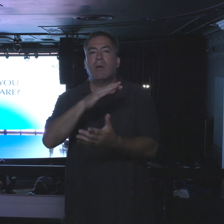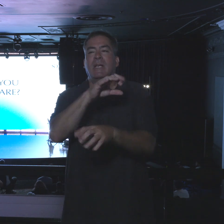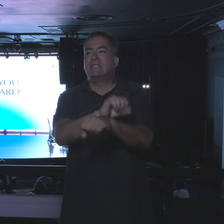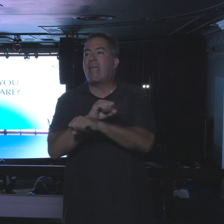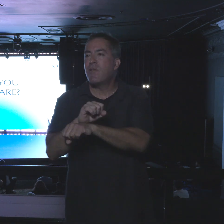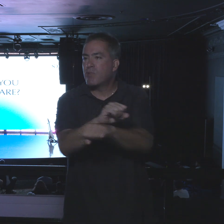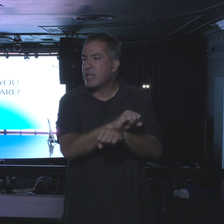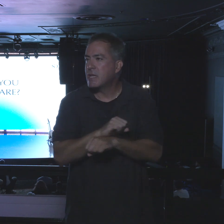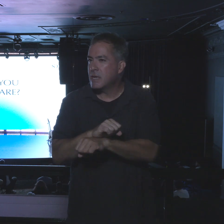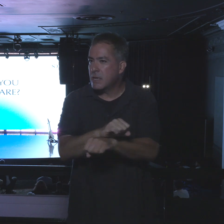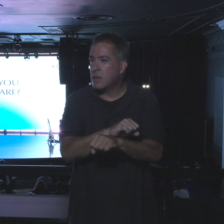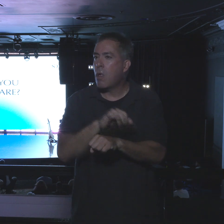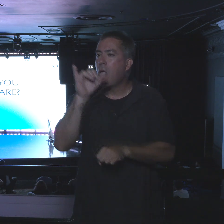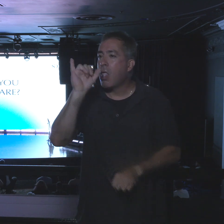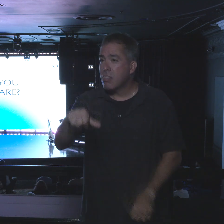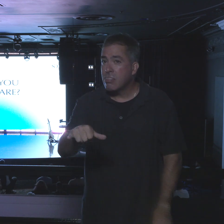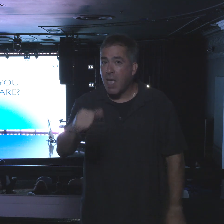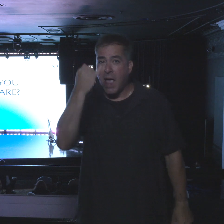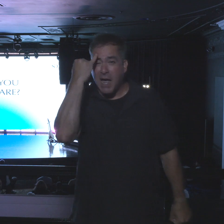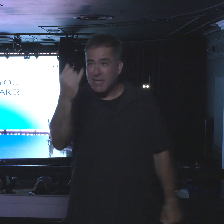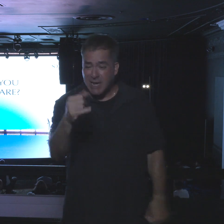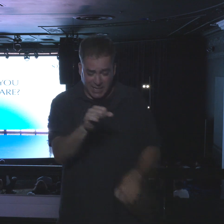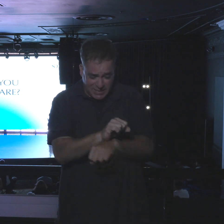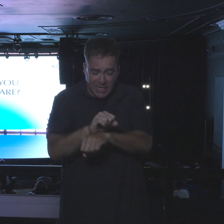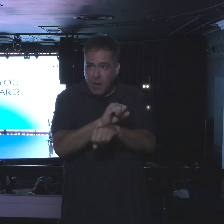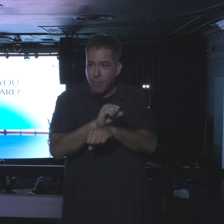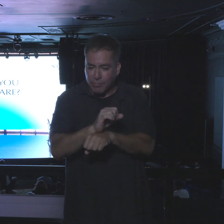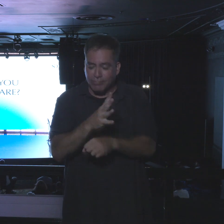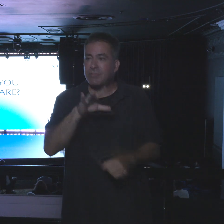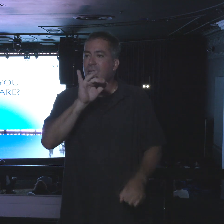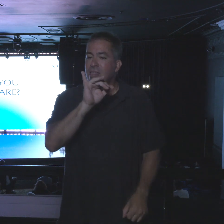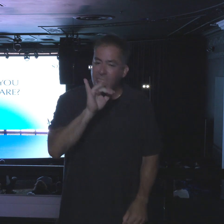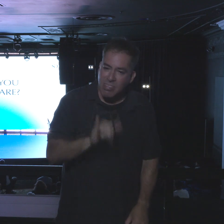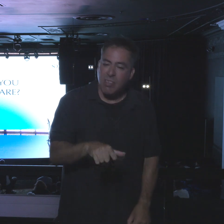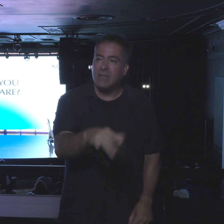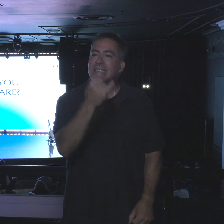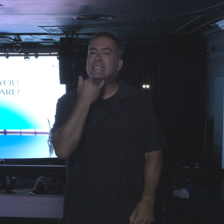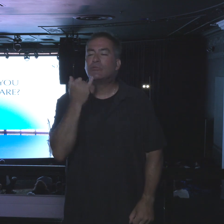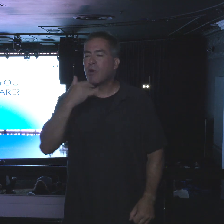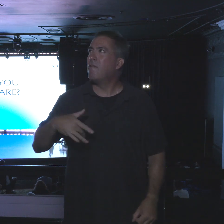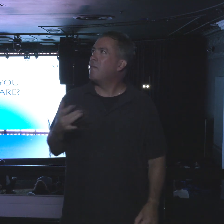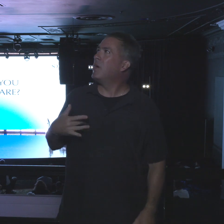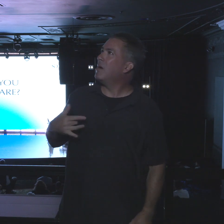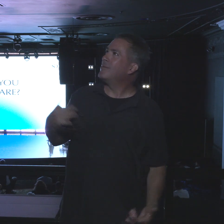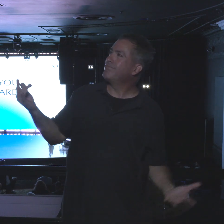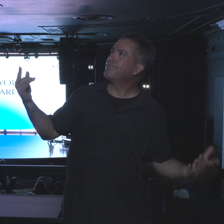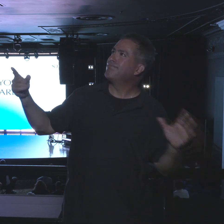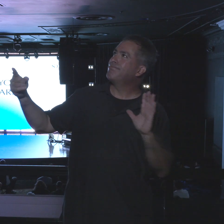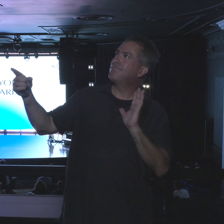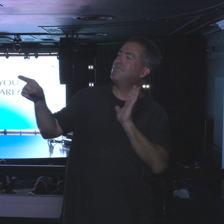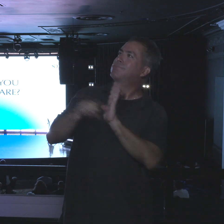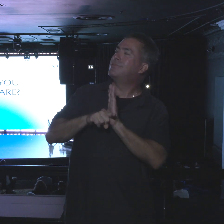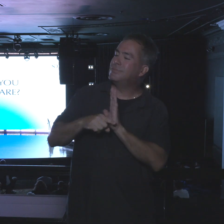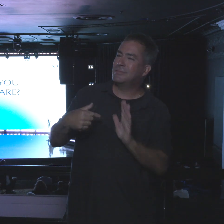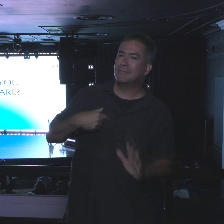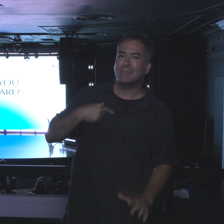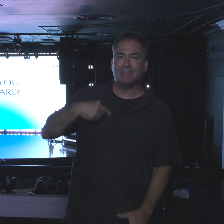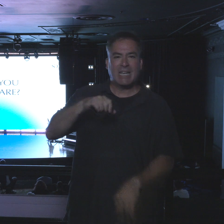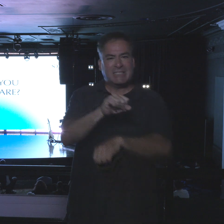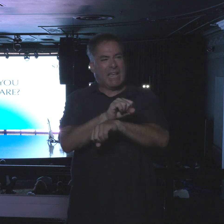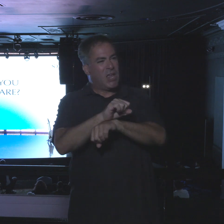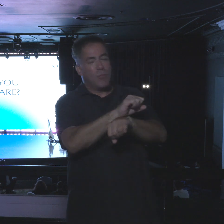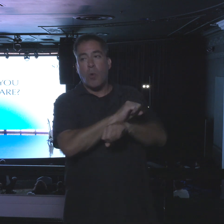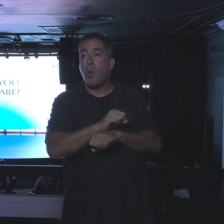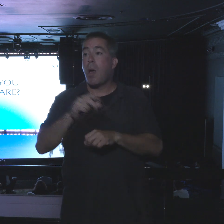of slavery was etched in the DNA of their mind. And according to the world power, they were looked